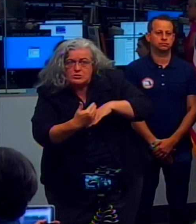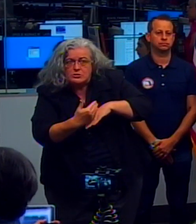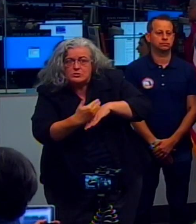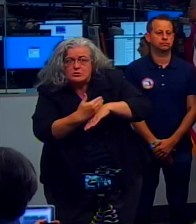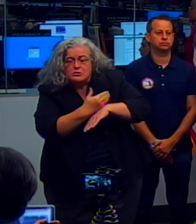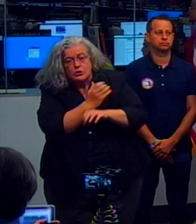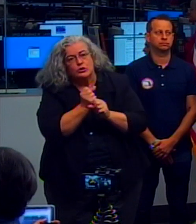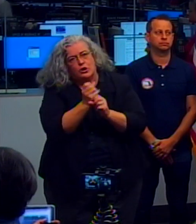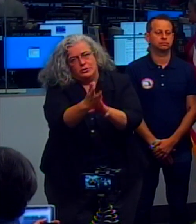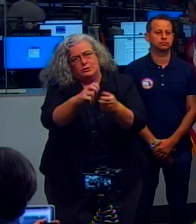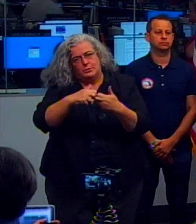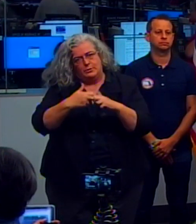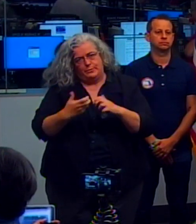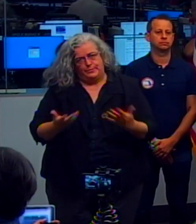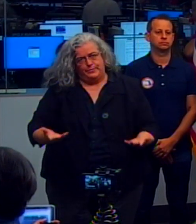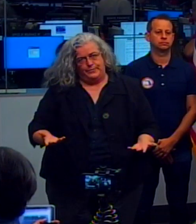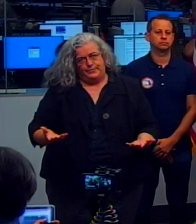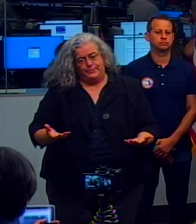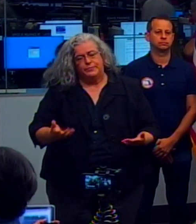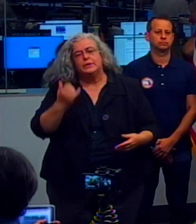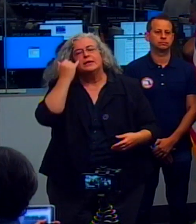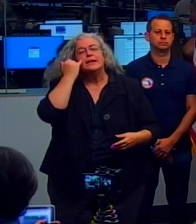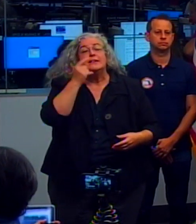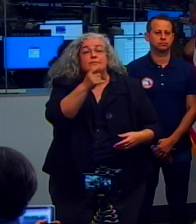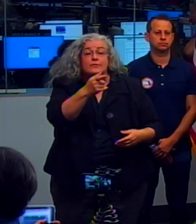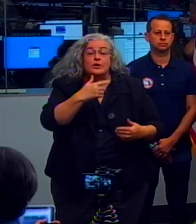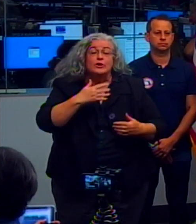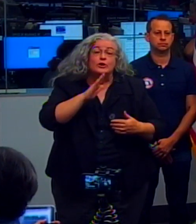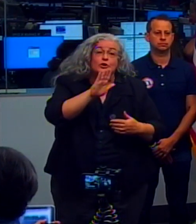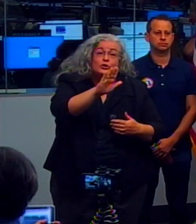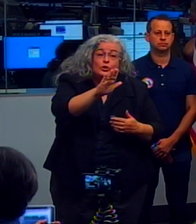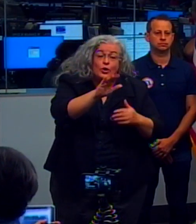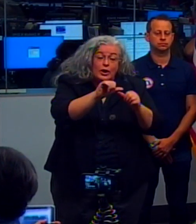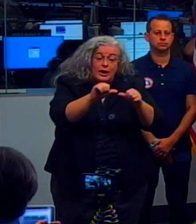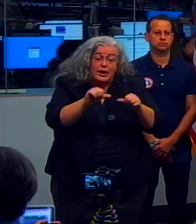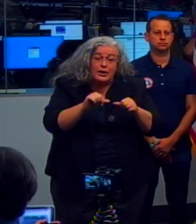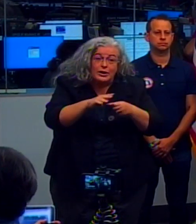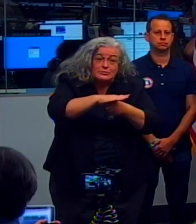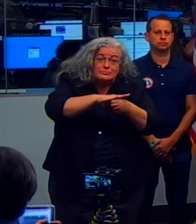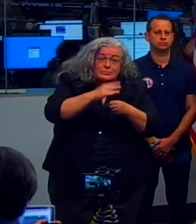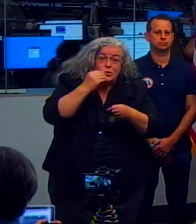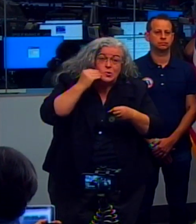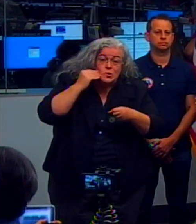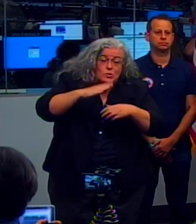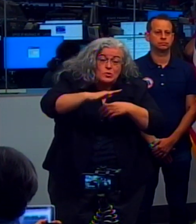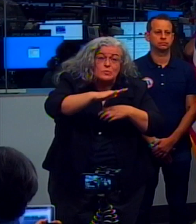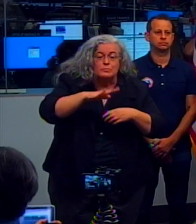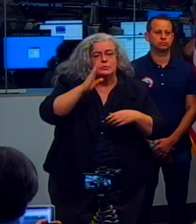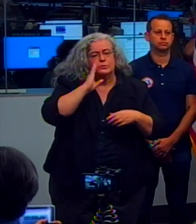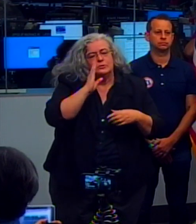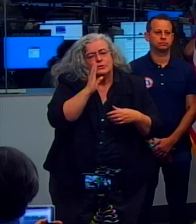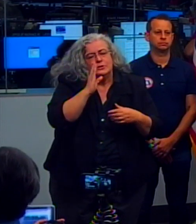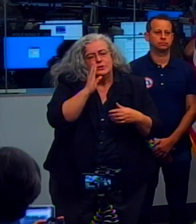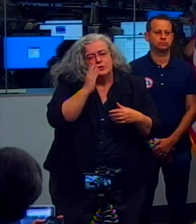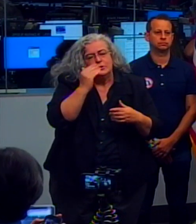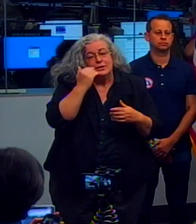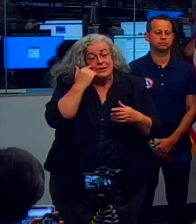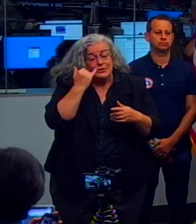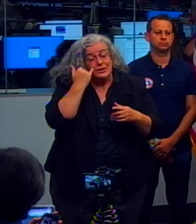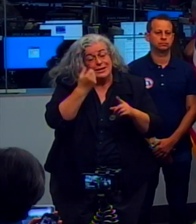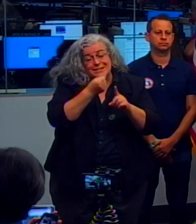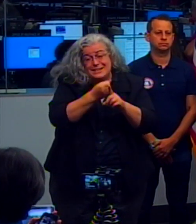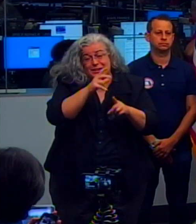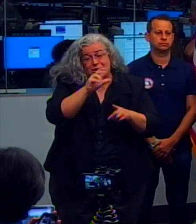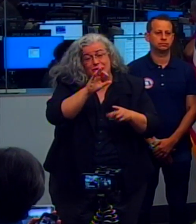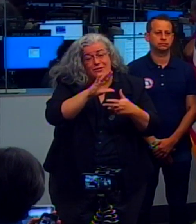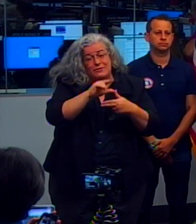issues. But if you're in an area that has an impact from this storm, you know, you should assume you're going to lose power. If you're in an